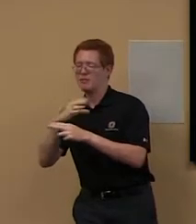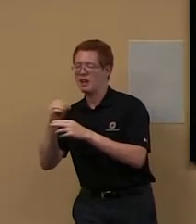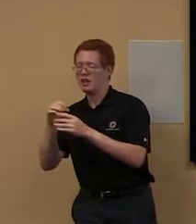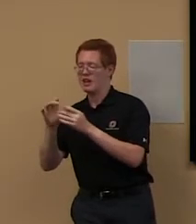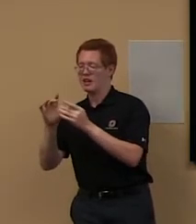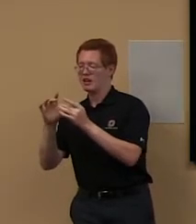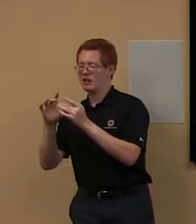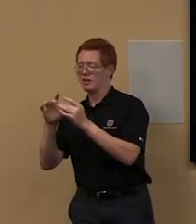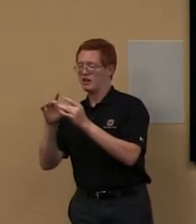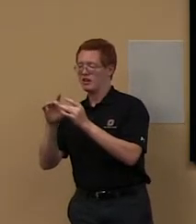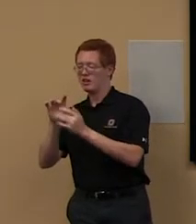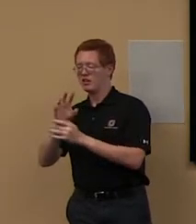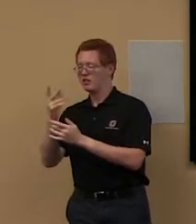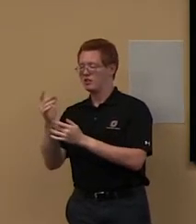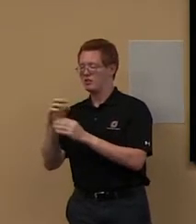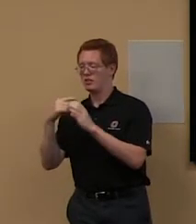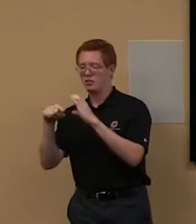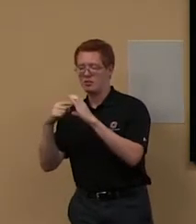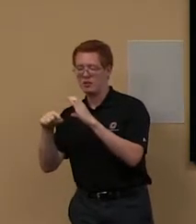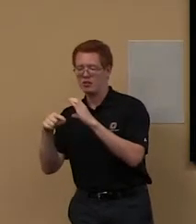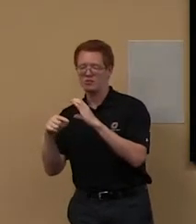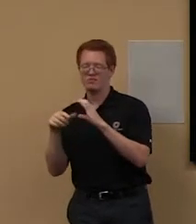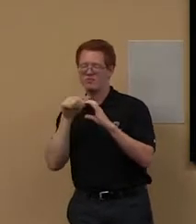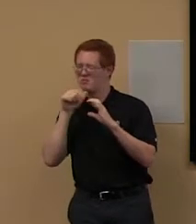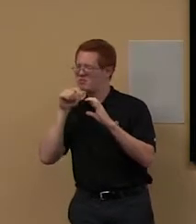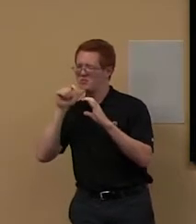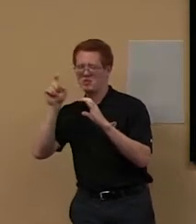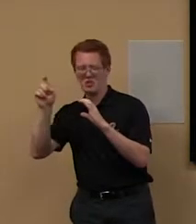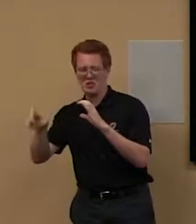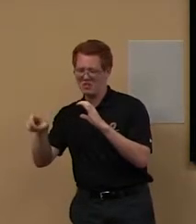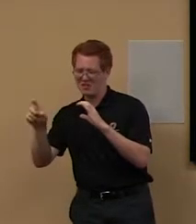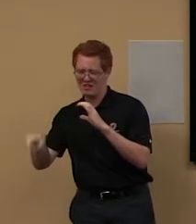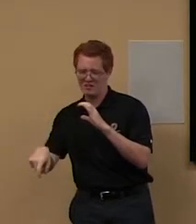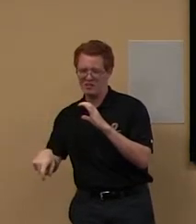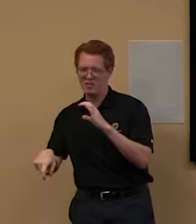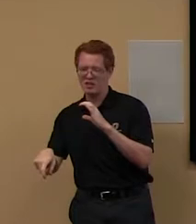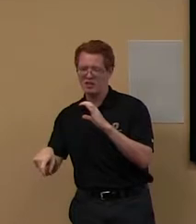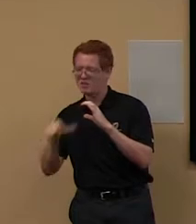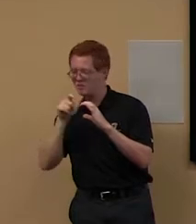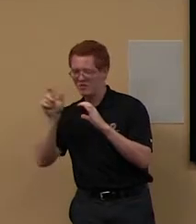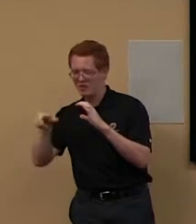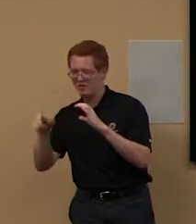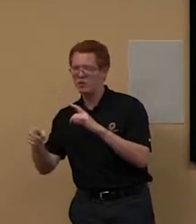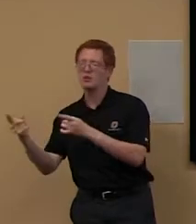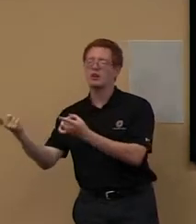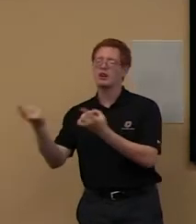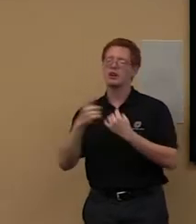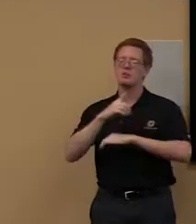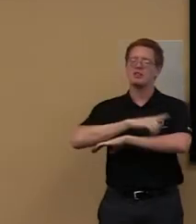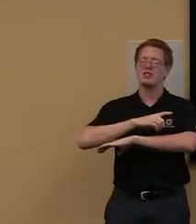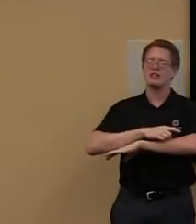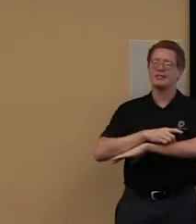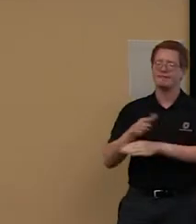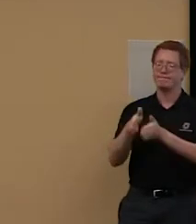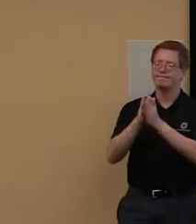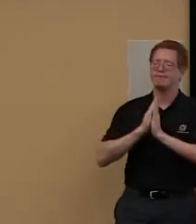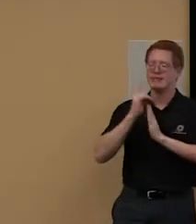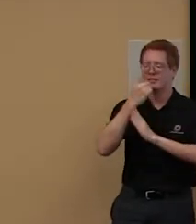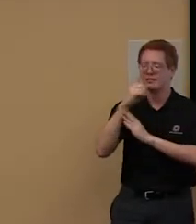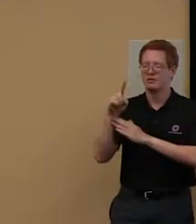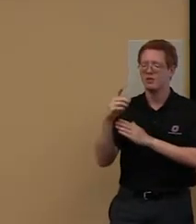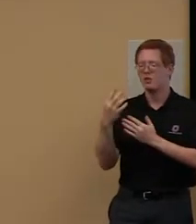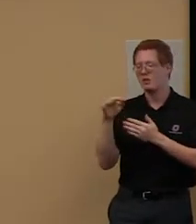don't have to do that. You can just come here and ask if we have a study room available. I will say that undergrads tend to